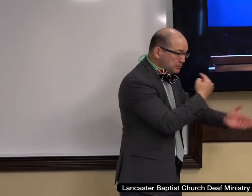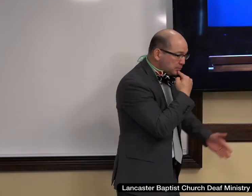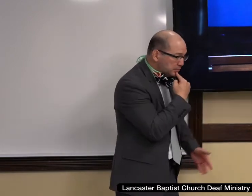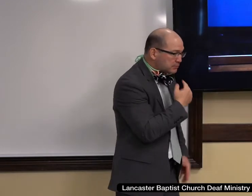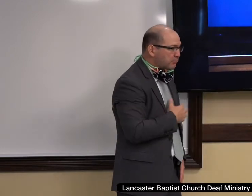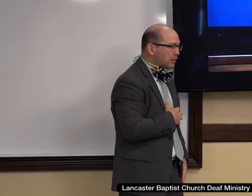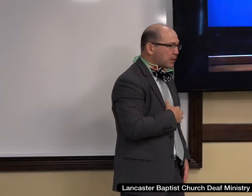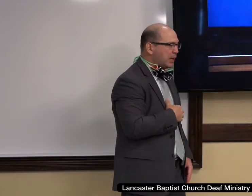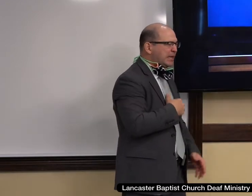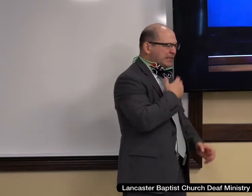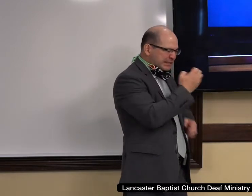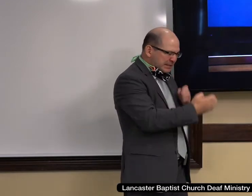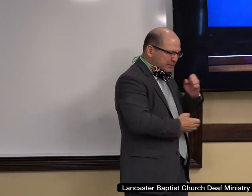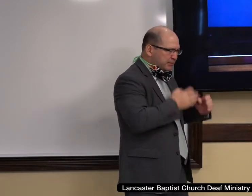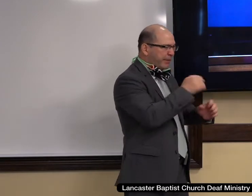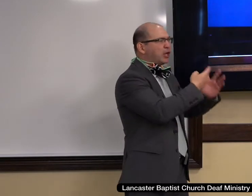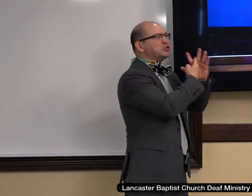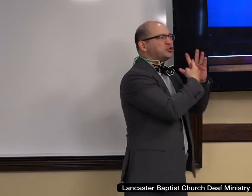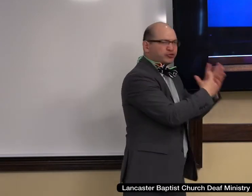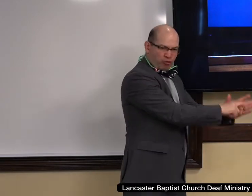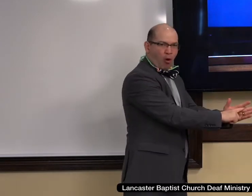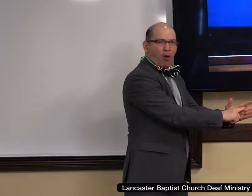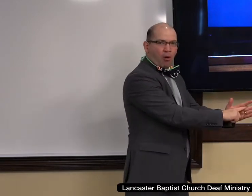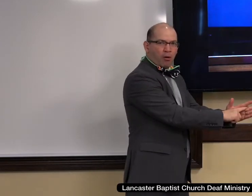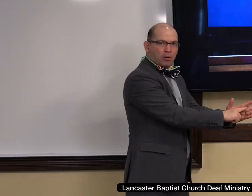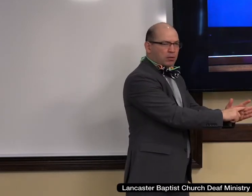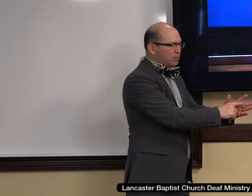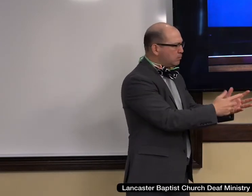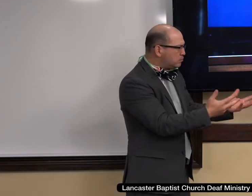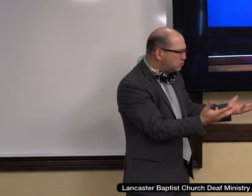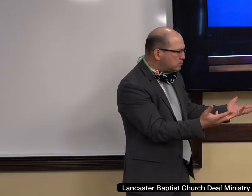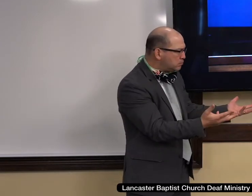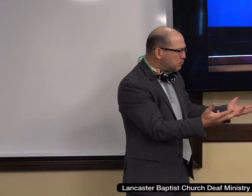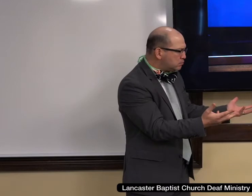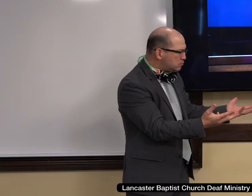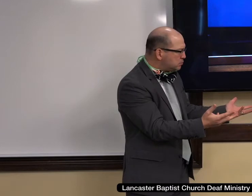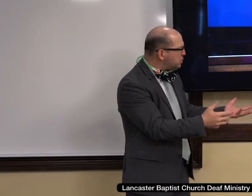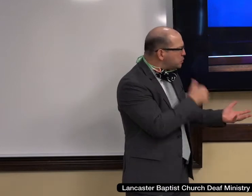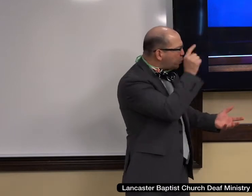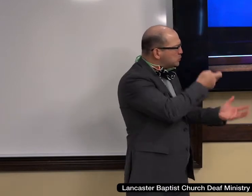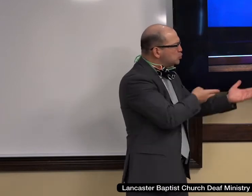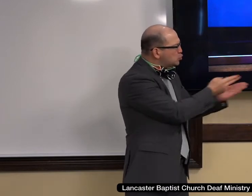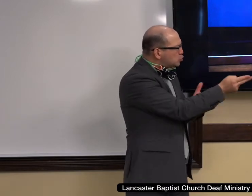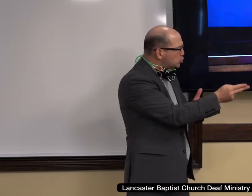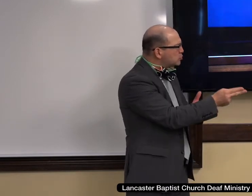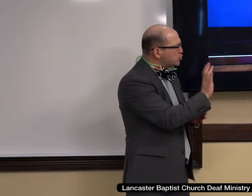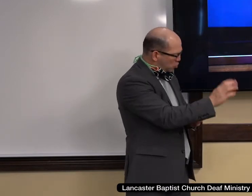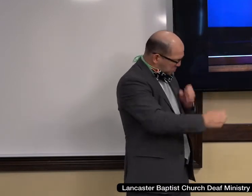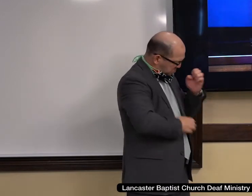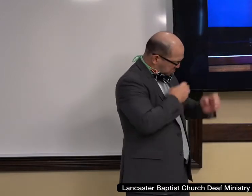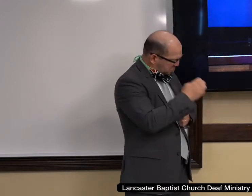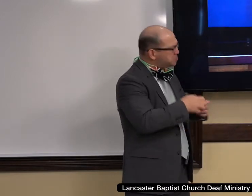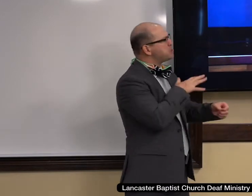foundational. If you feel that way, then it's true. If you feel that way about it, that's your foundation.